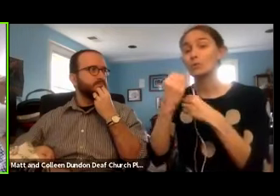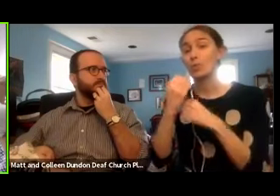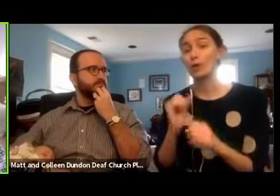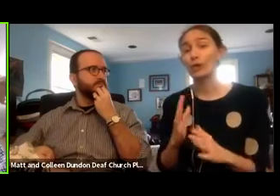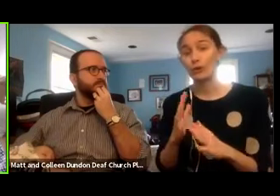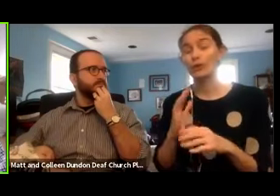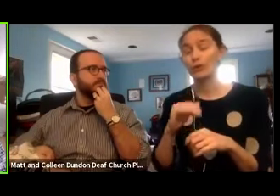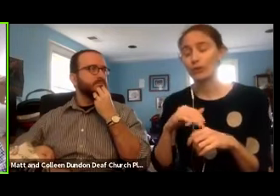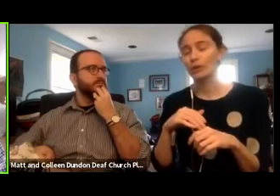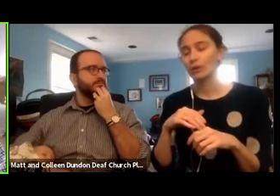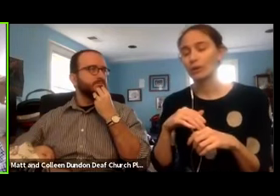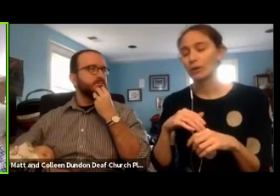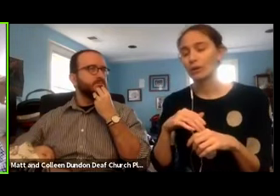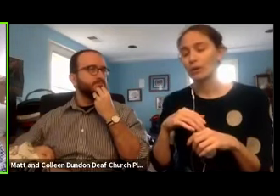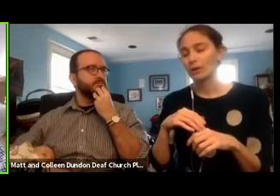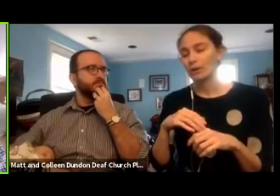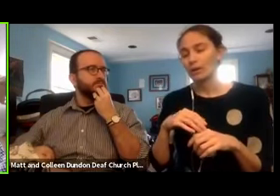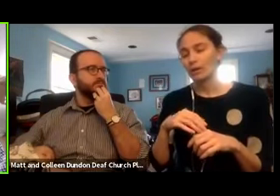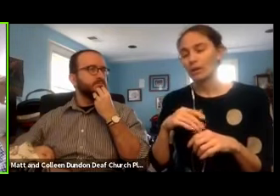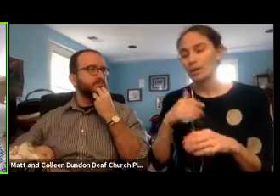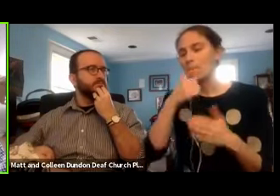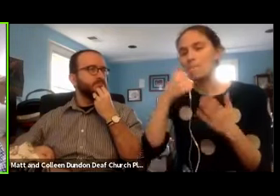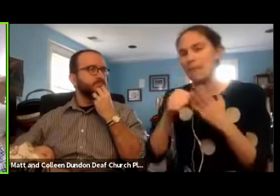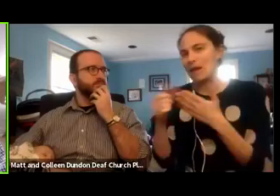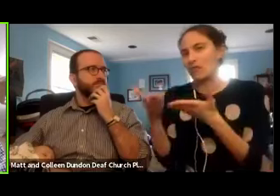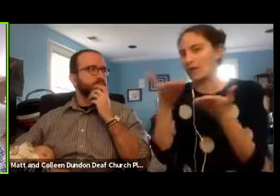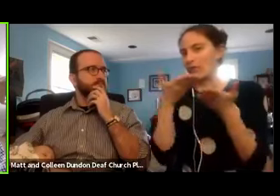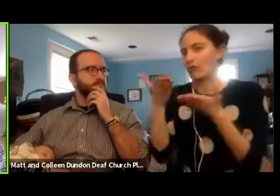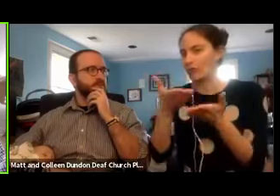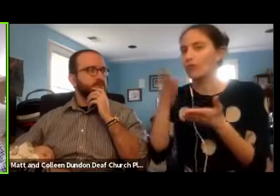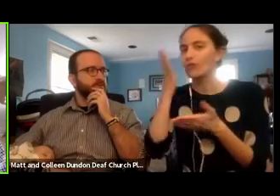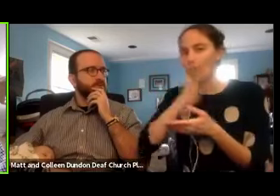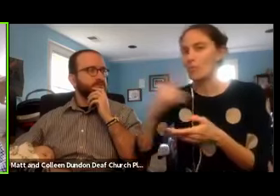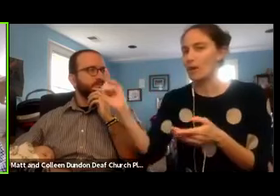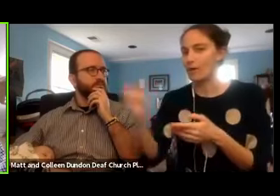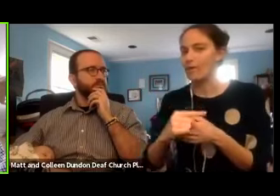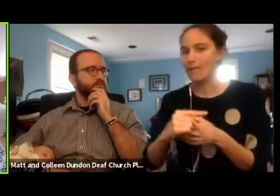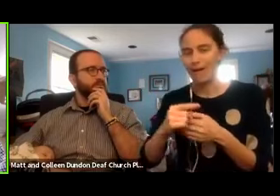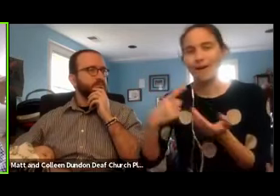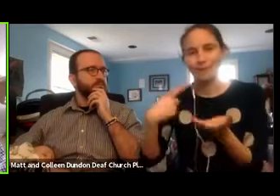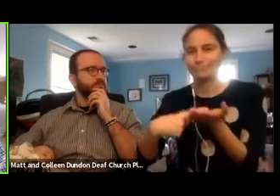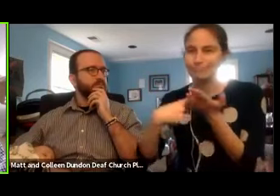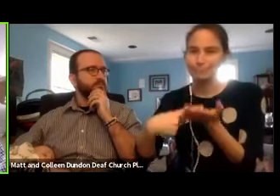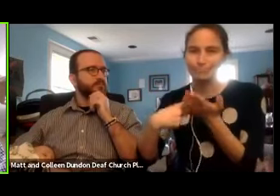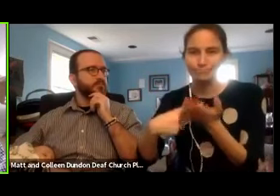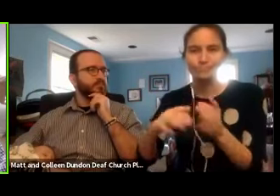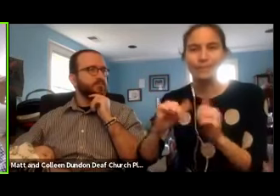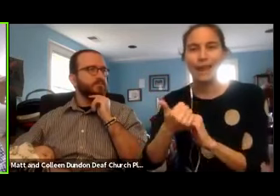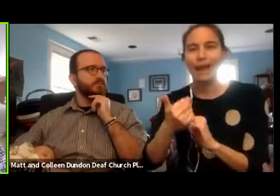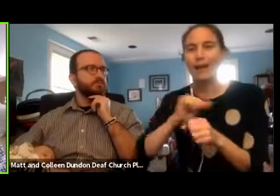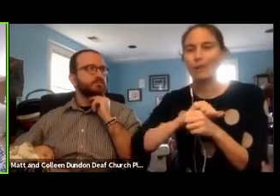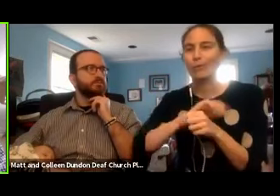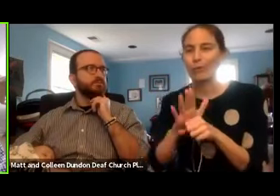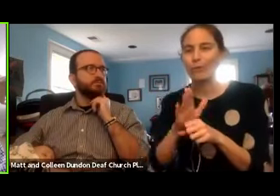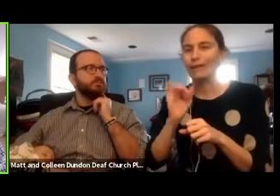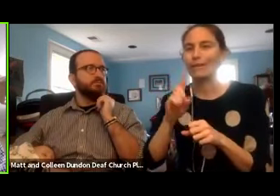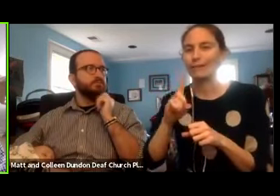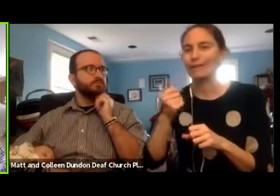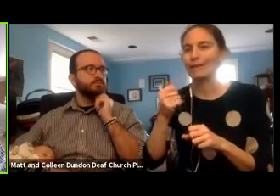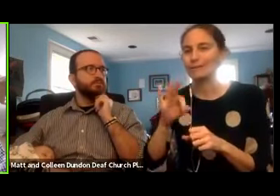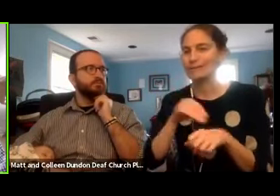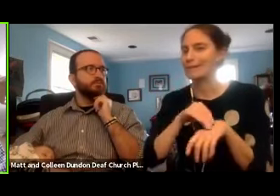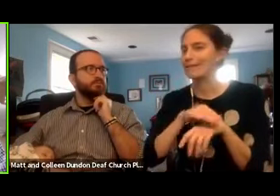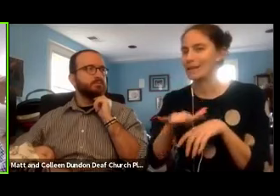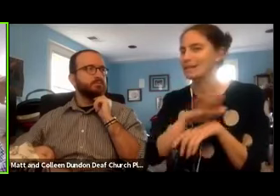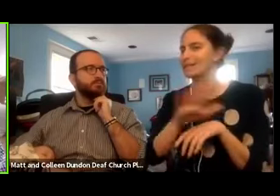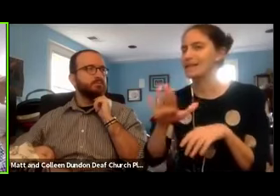carrier who is going to be on, and he's going to talk about how that's how COVID-19 has affected his job and what he does.